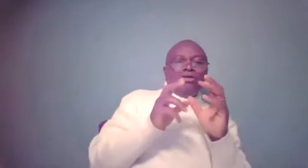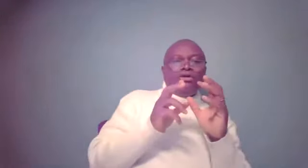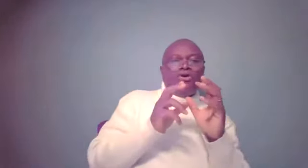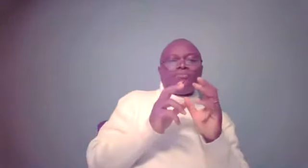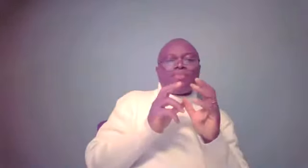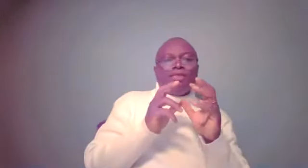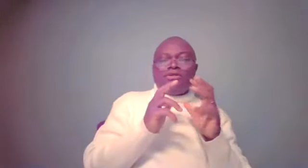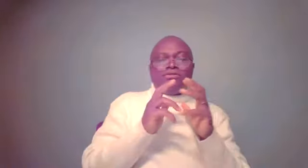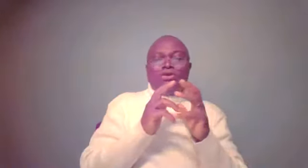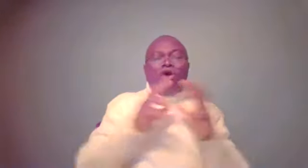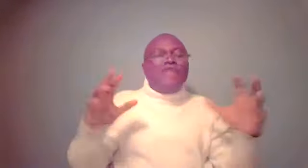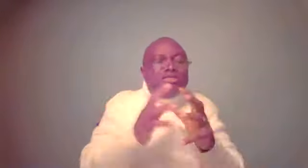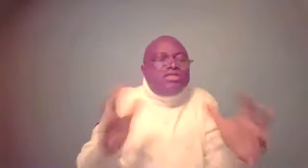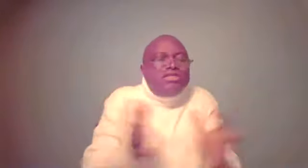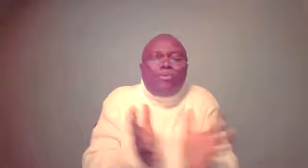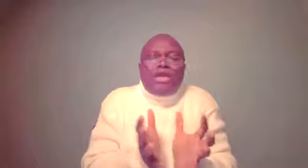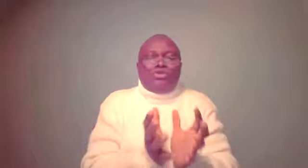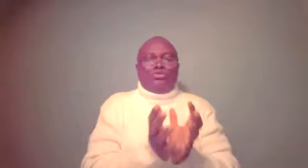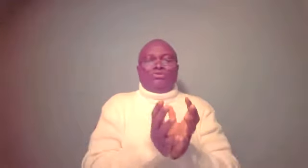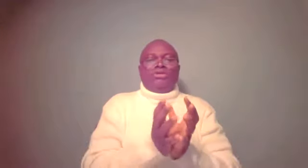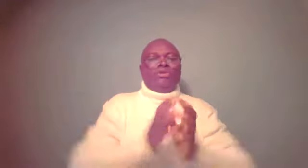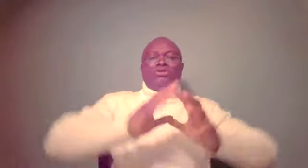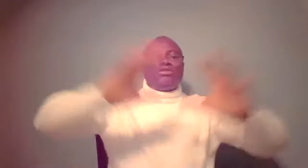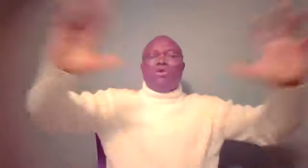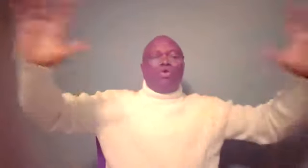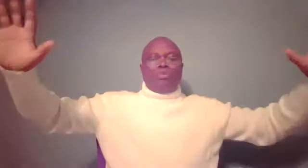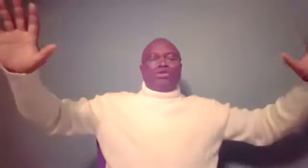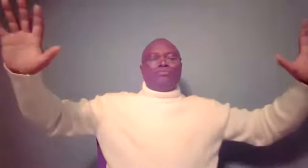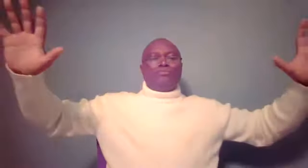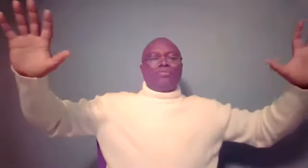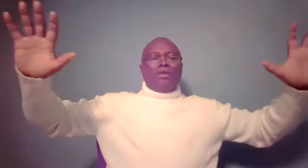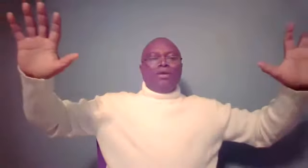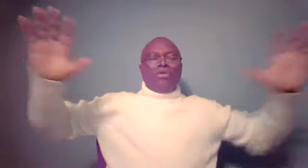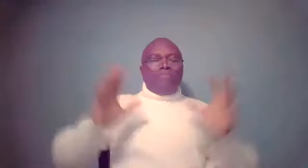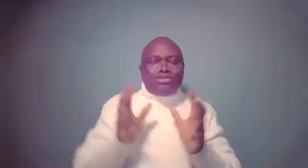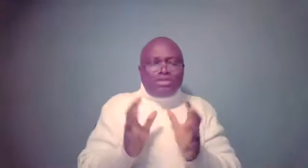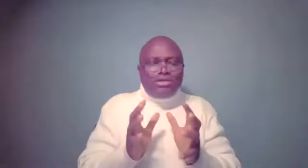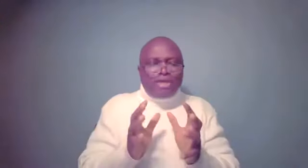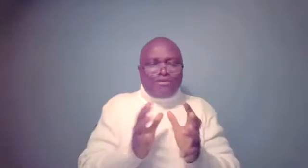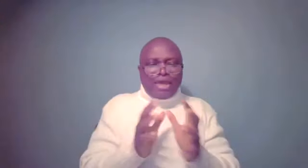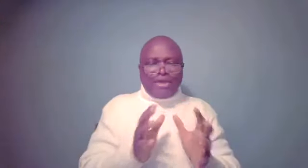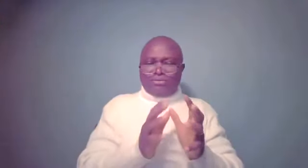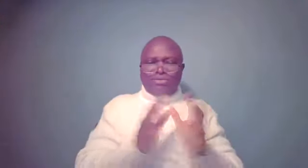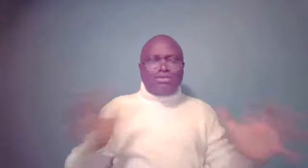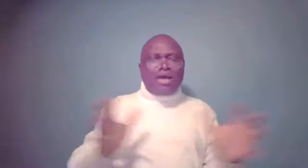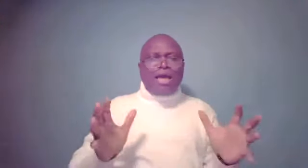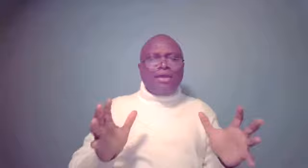you know, or they see the potential. They may not see the whole picture. But if they see that, hey, this guy,